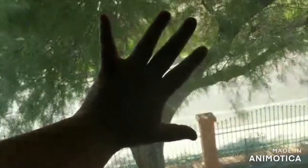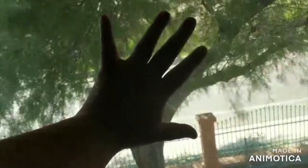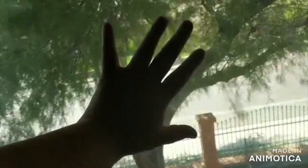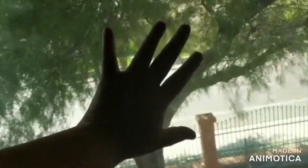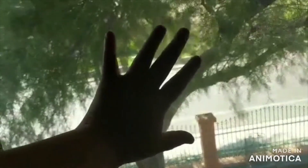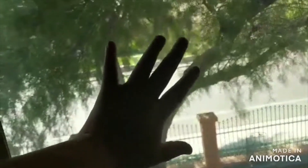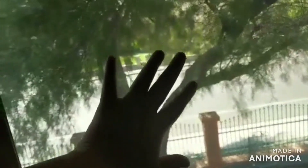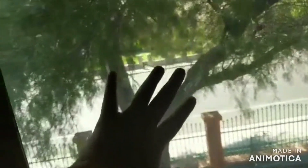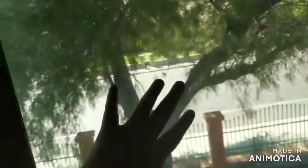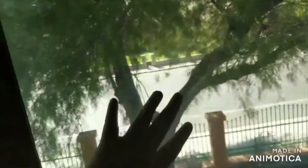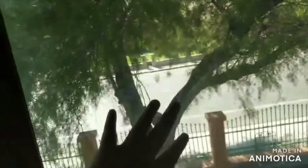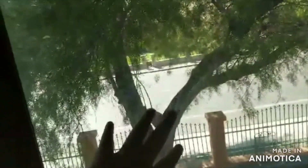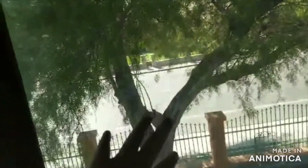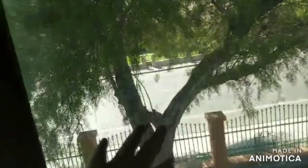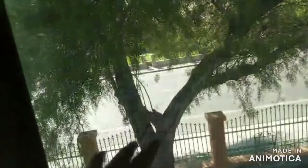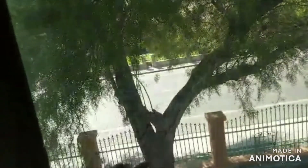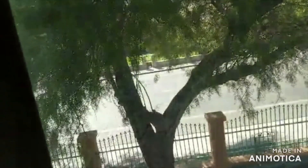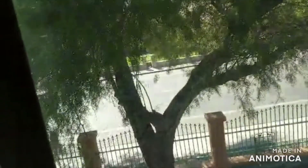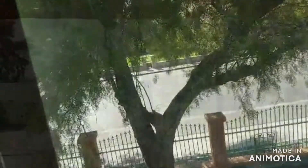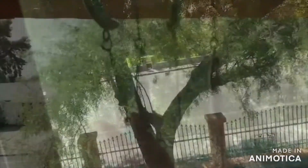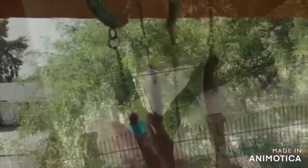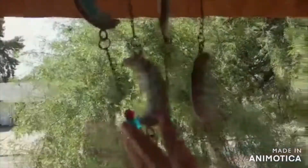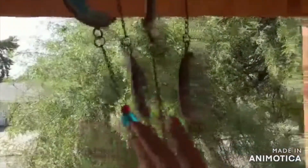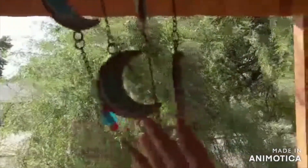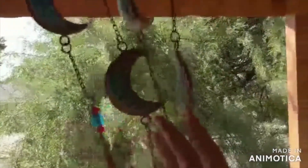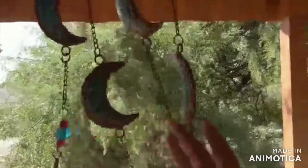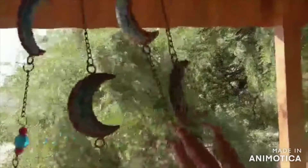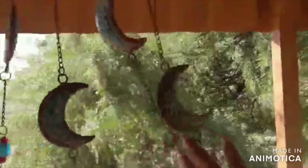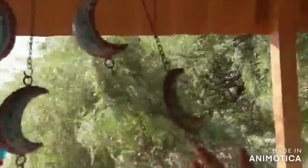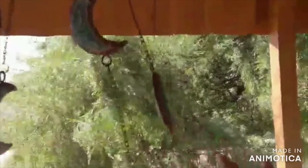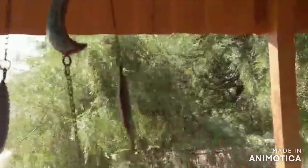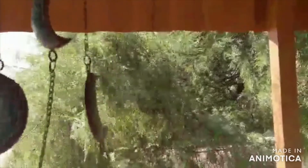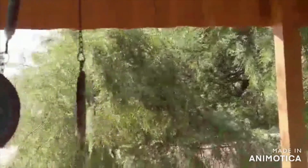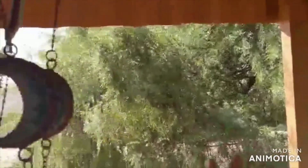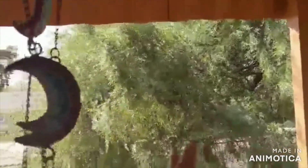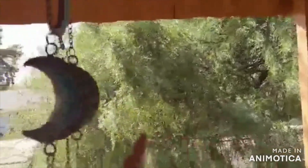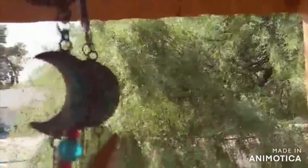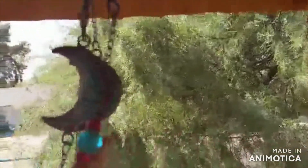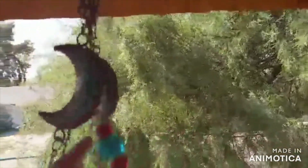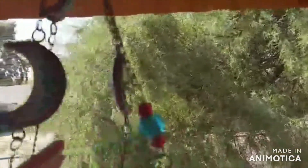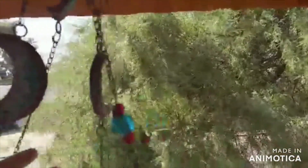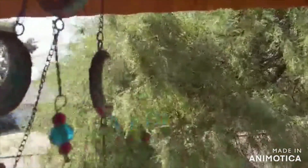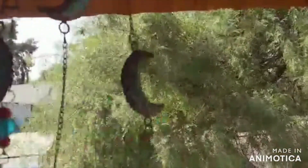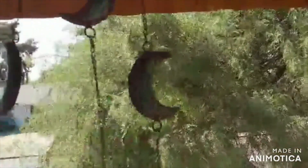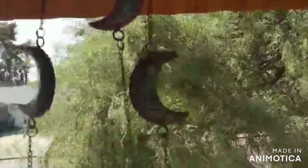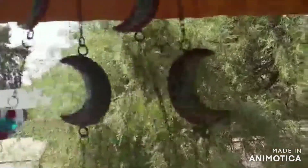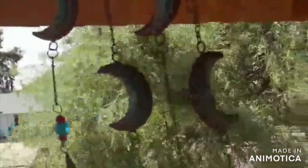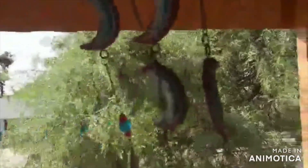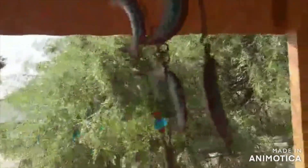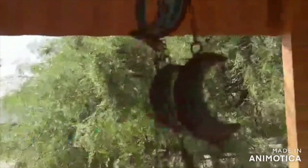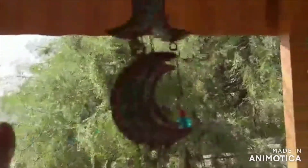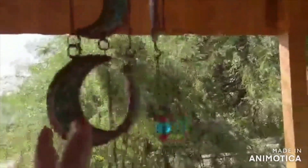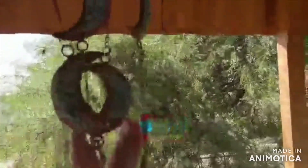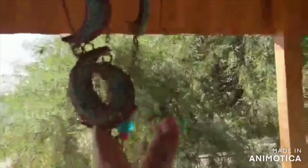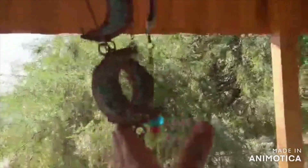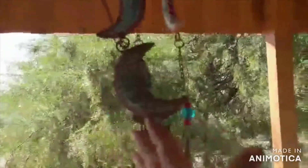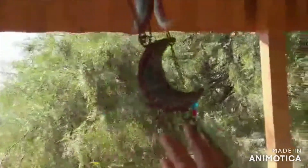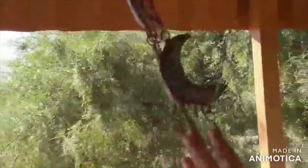but grounding nourishing loving smiling dancing make my mind